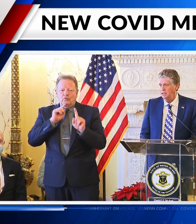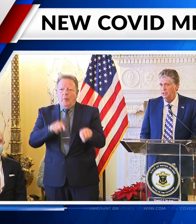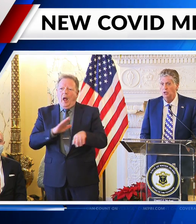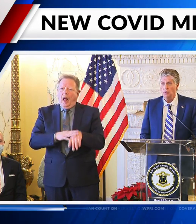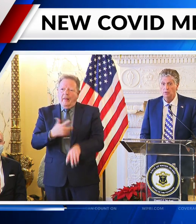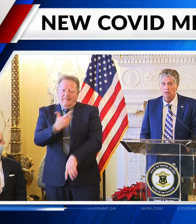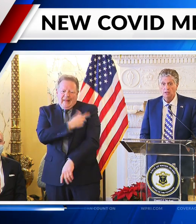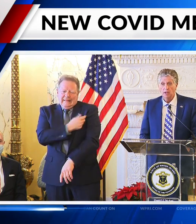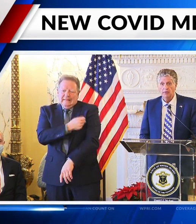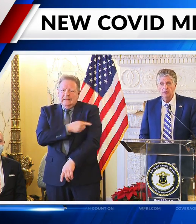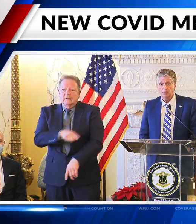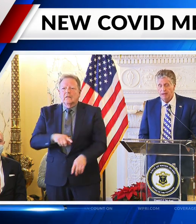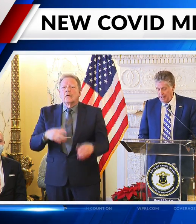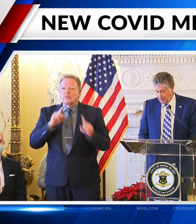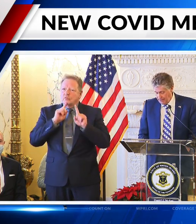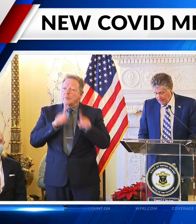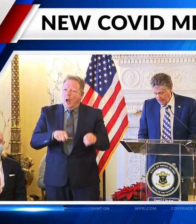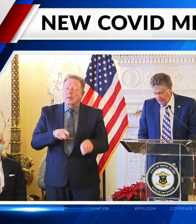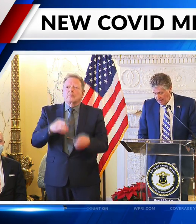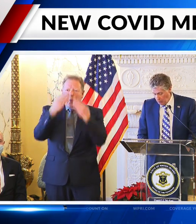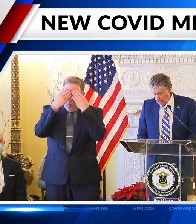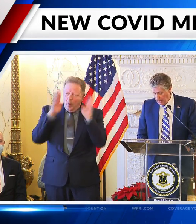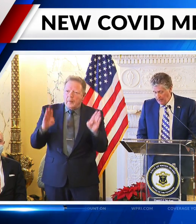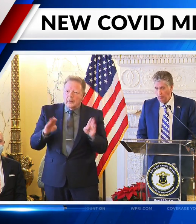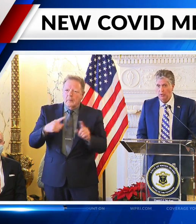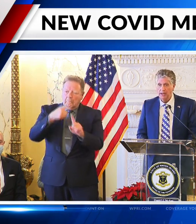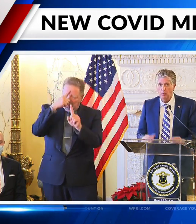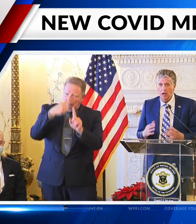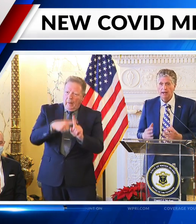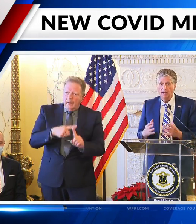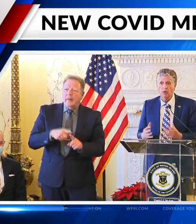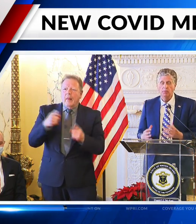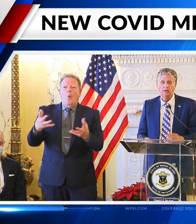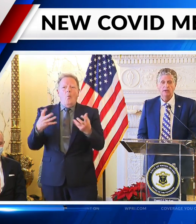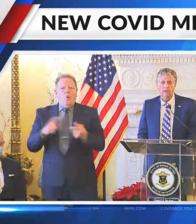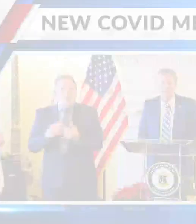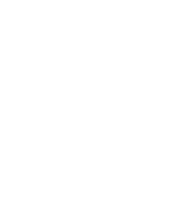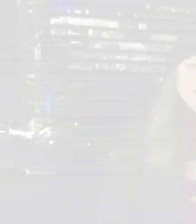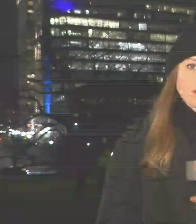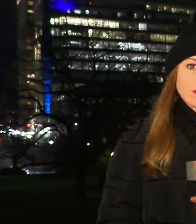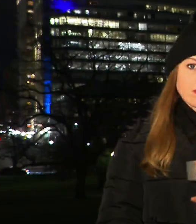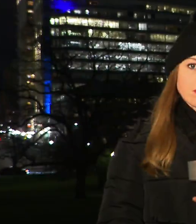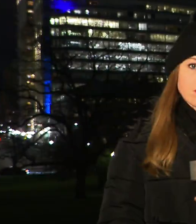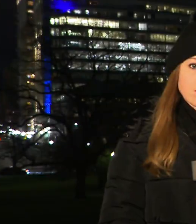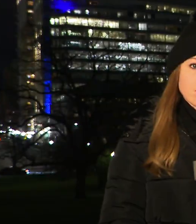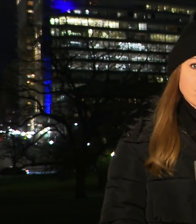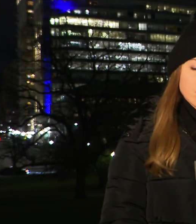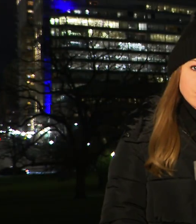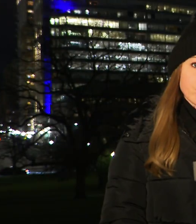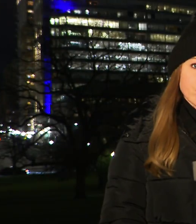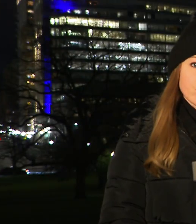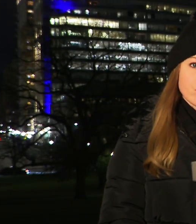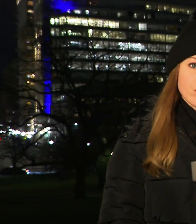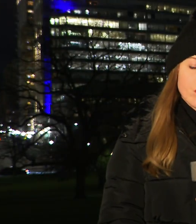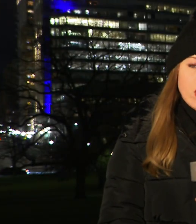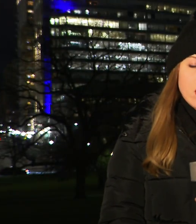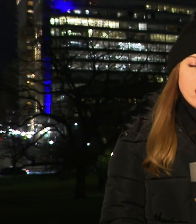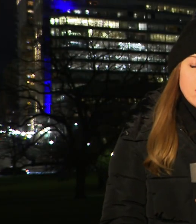get help to the state's short-staffed hospitals. 12 News reporter Alexandra Leslie begins our team coverage live in Providence. Alex?